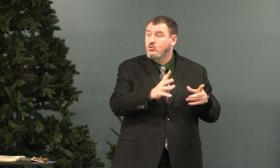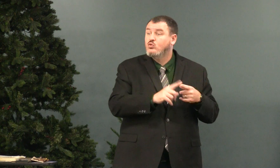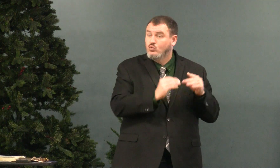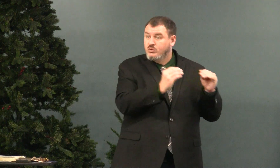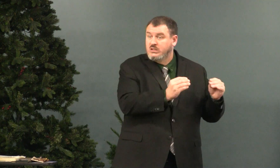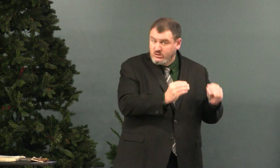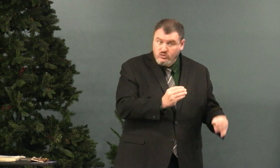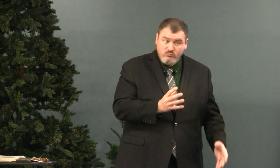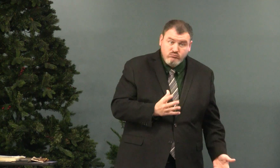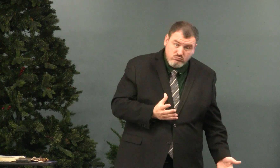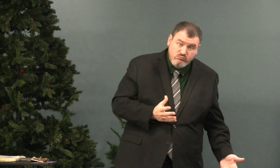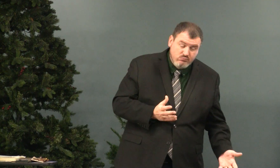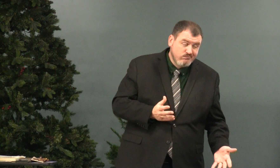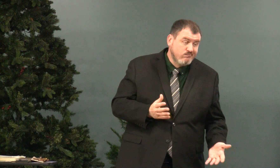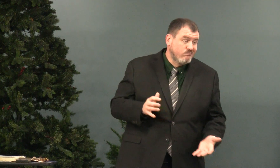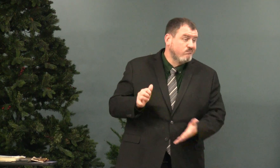use the opportunity to teach